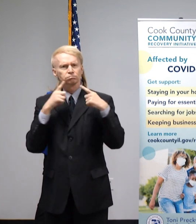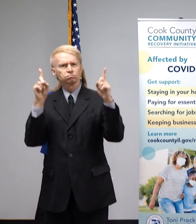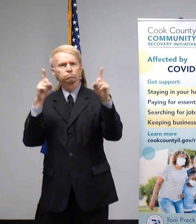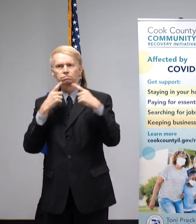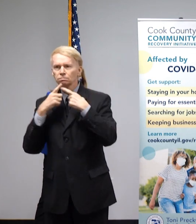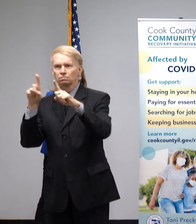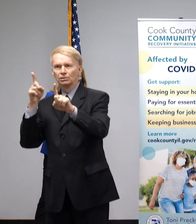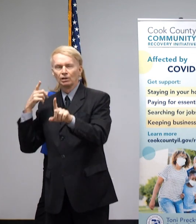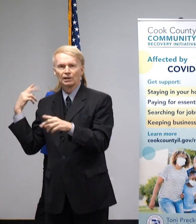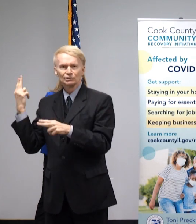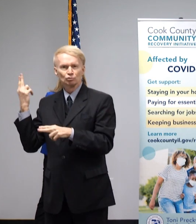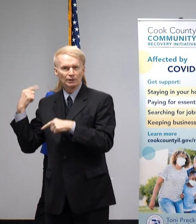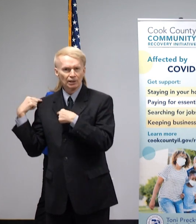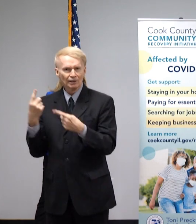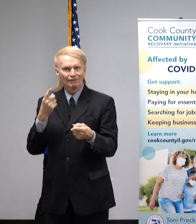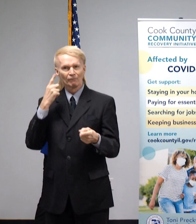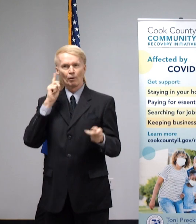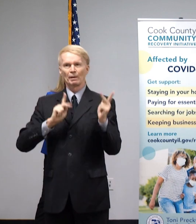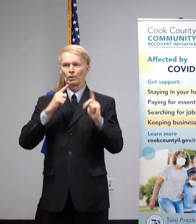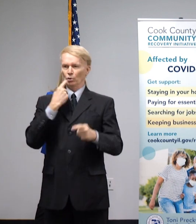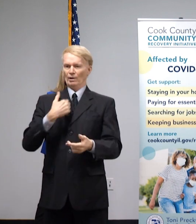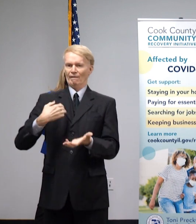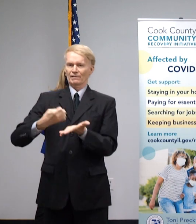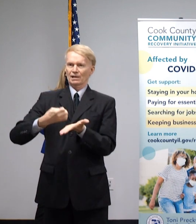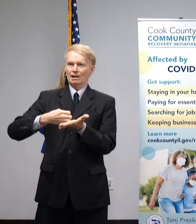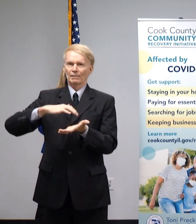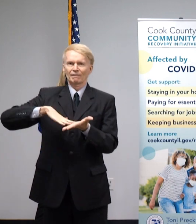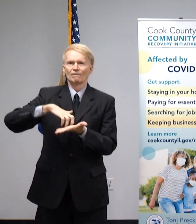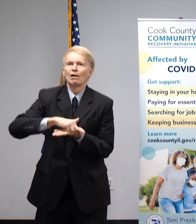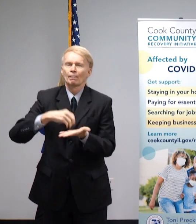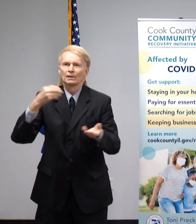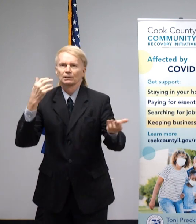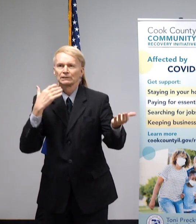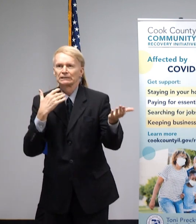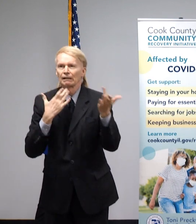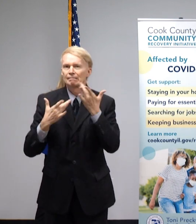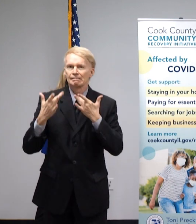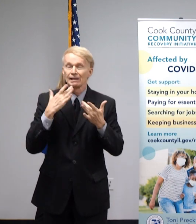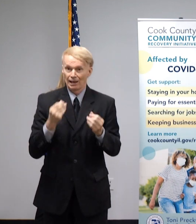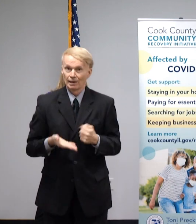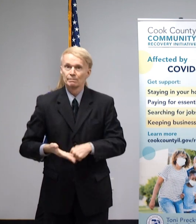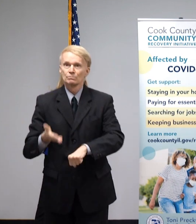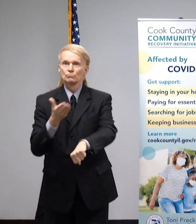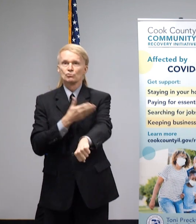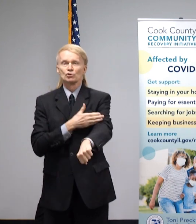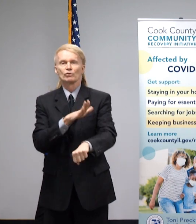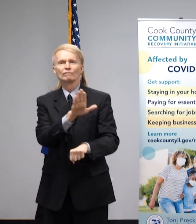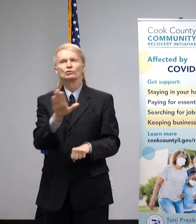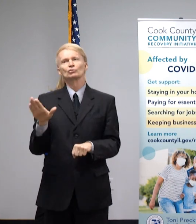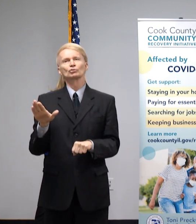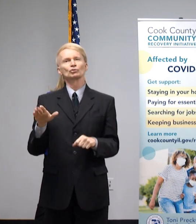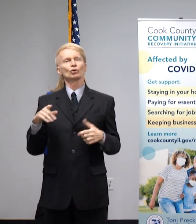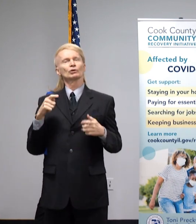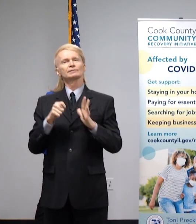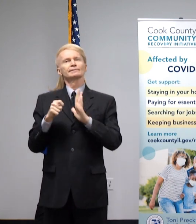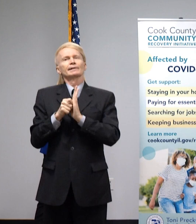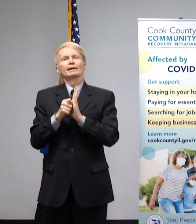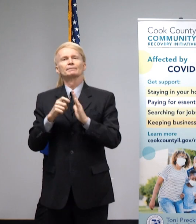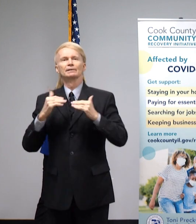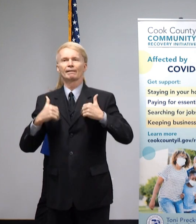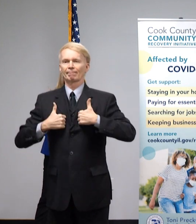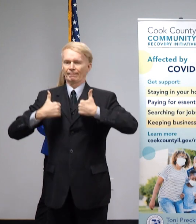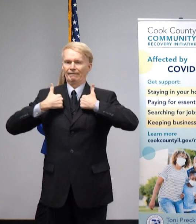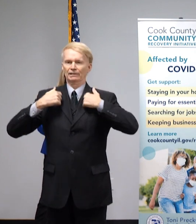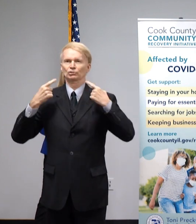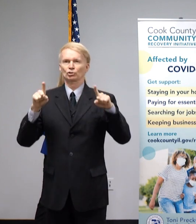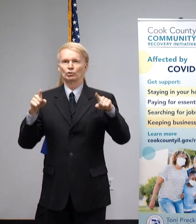economic vulnerability and are proven to protect people's standards of living during crises. Earth. People receiving